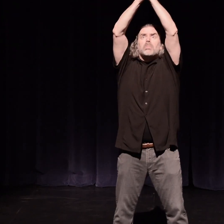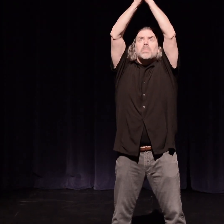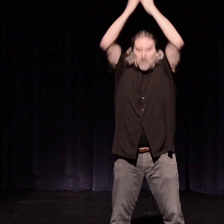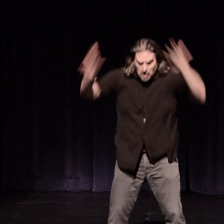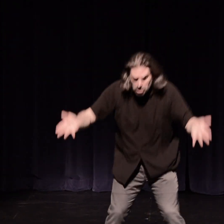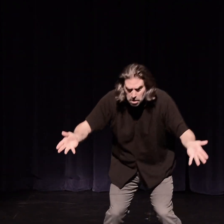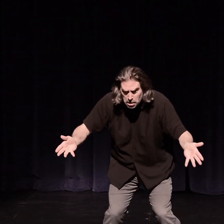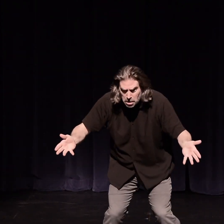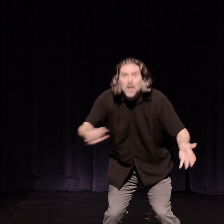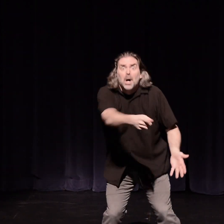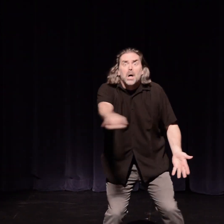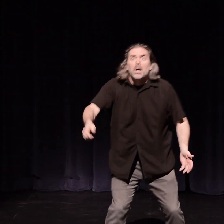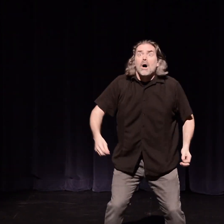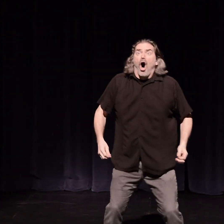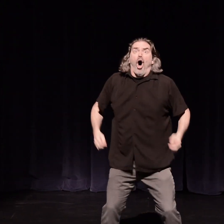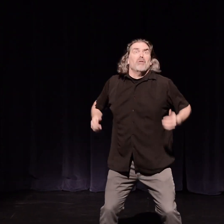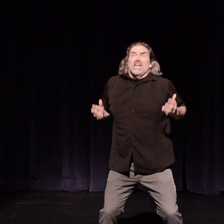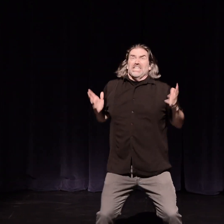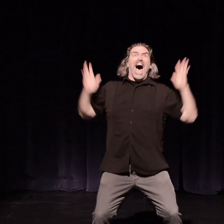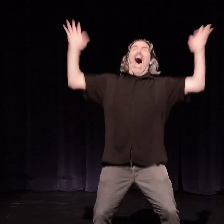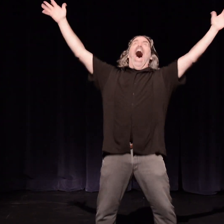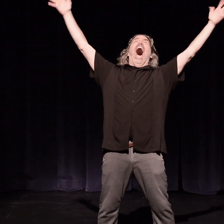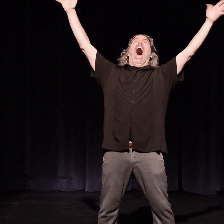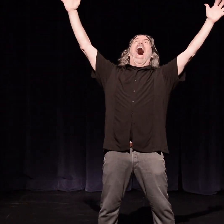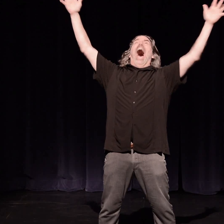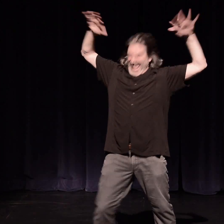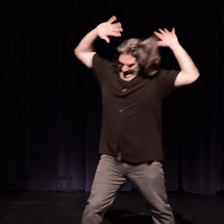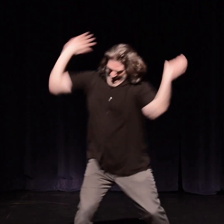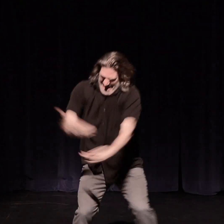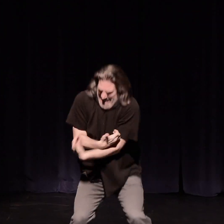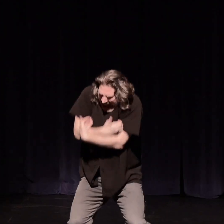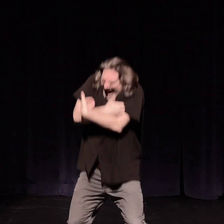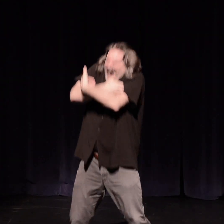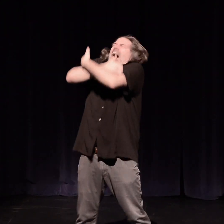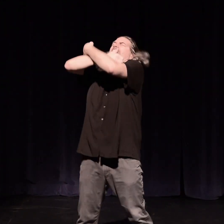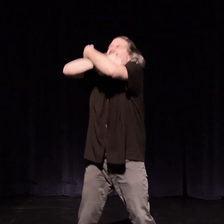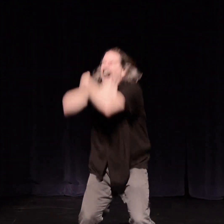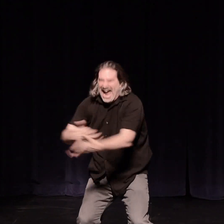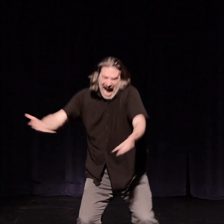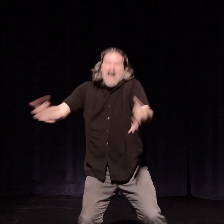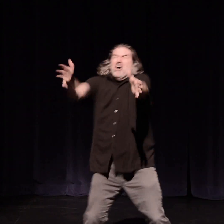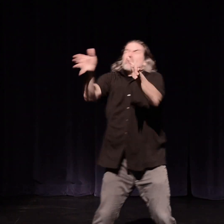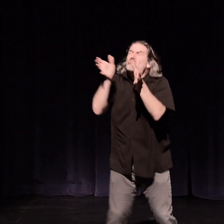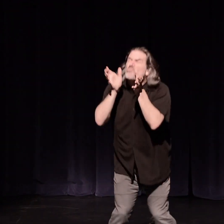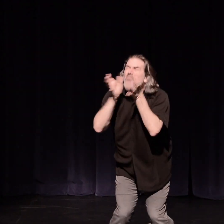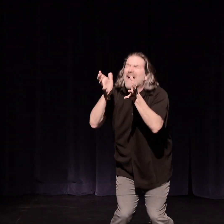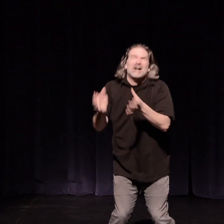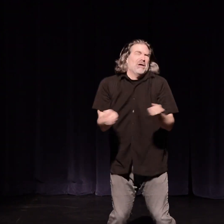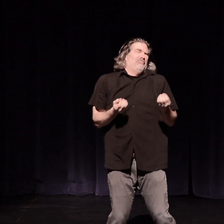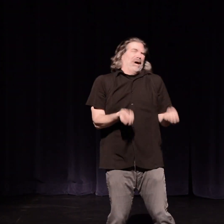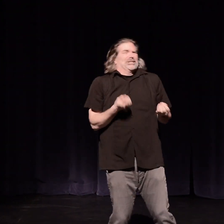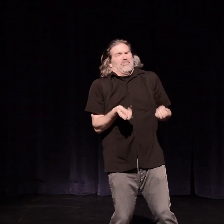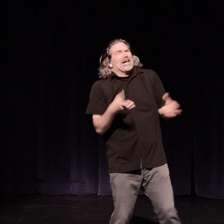enters